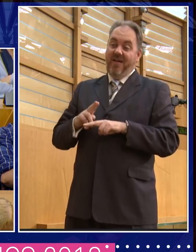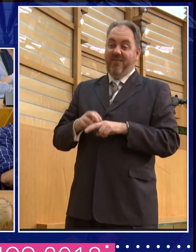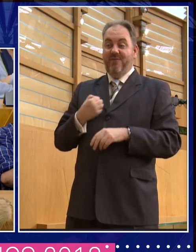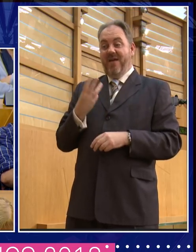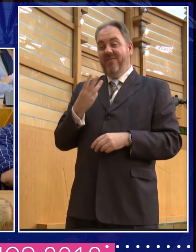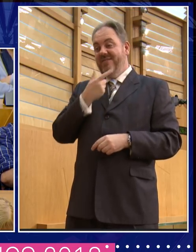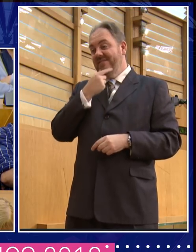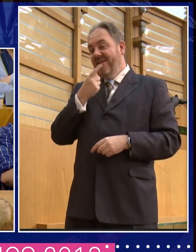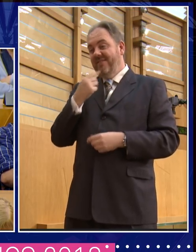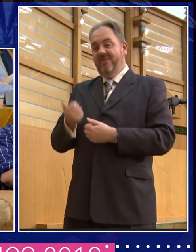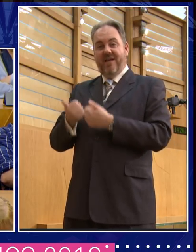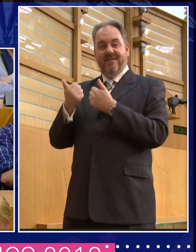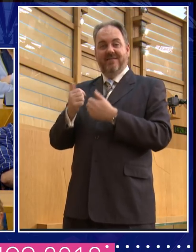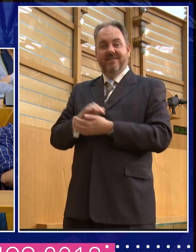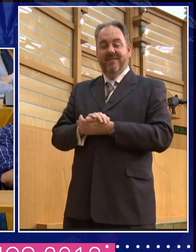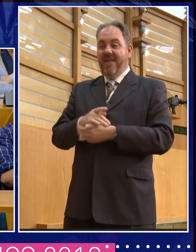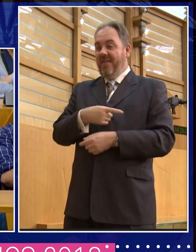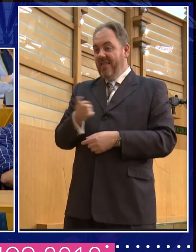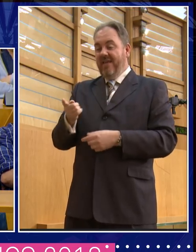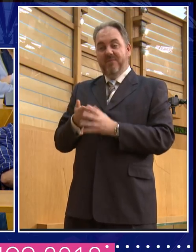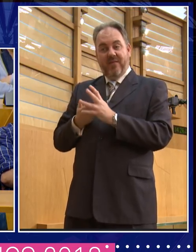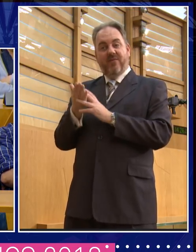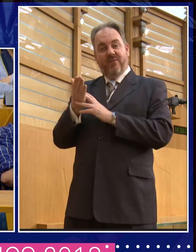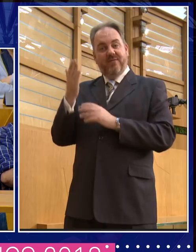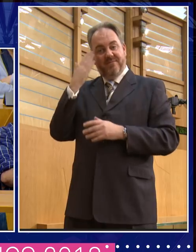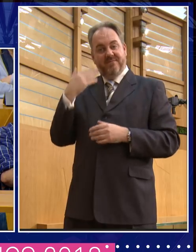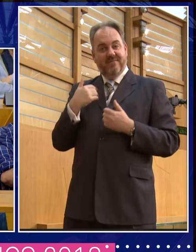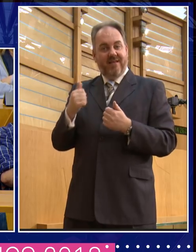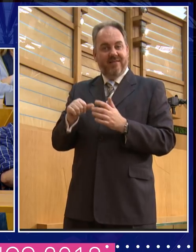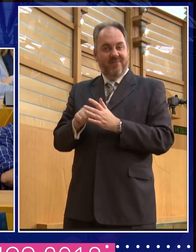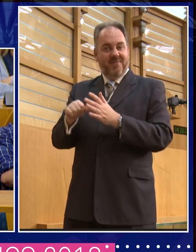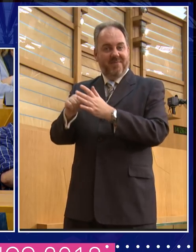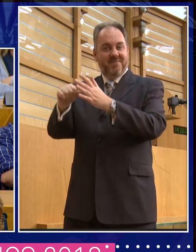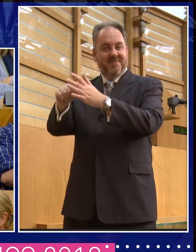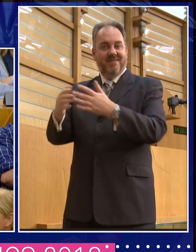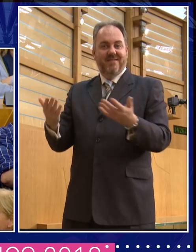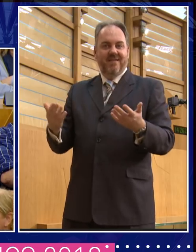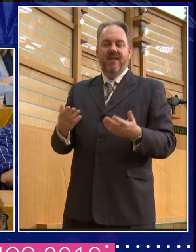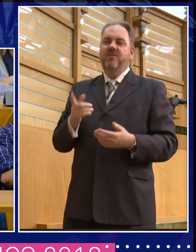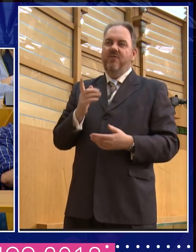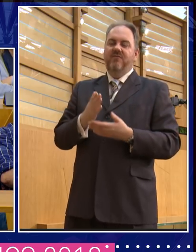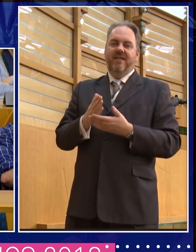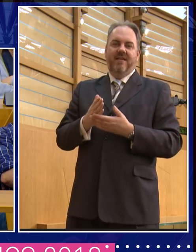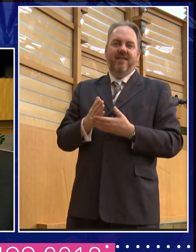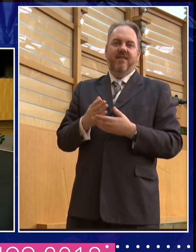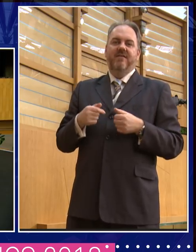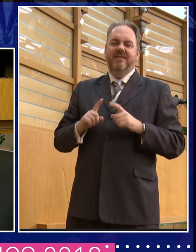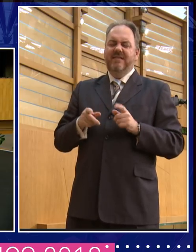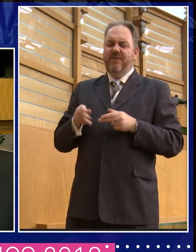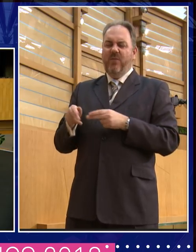they're all psychiatric survivors also. There are different ways of being strong and being powerful. good point. Can I put that